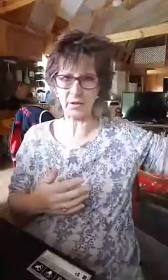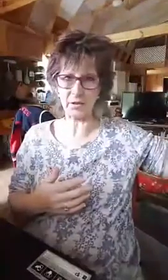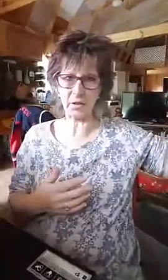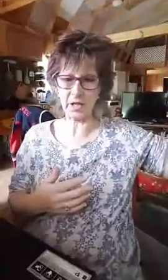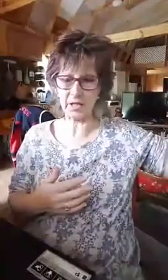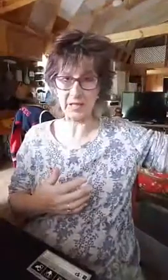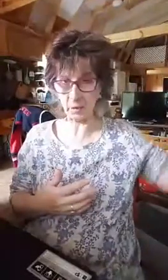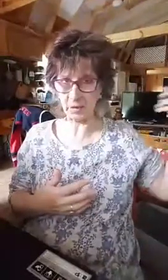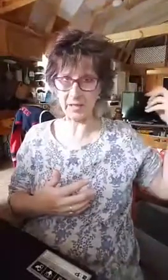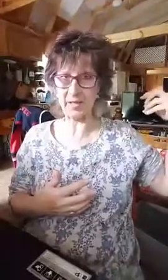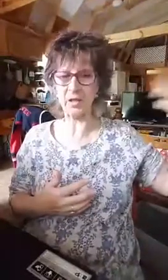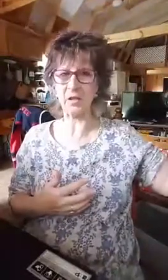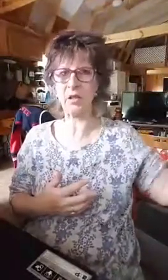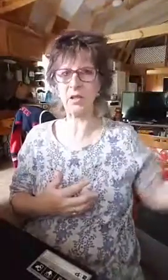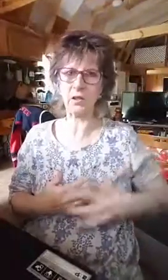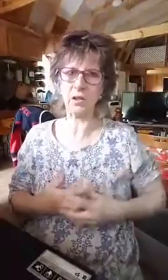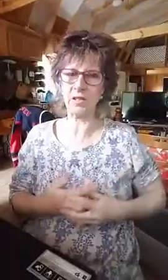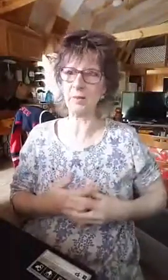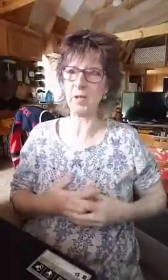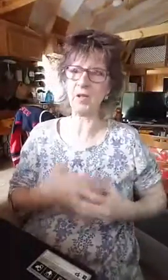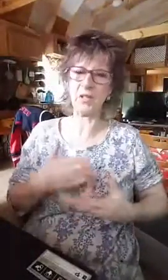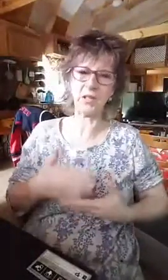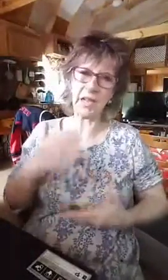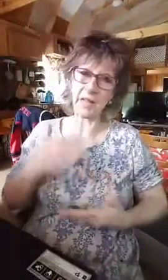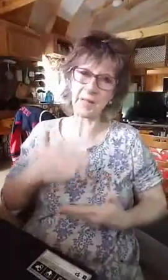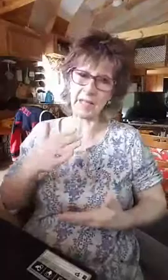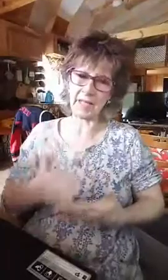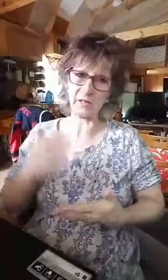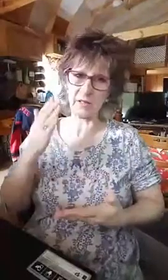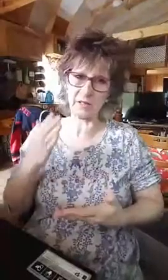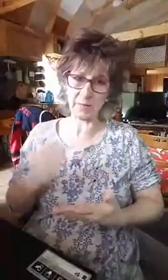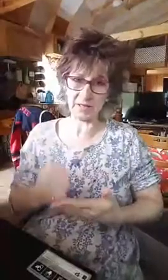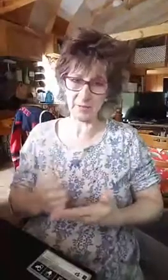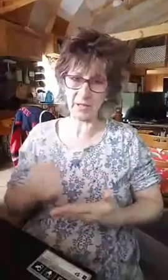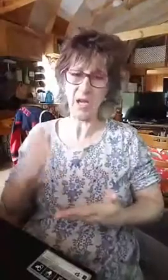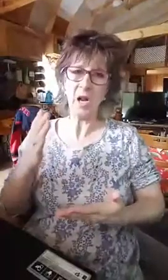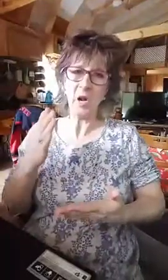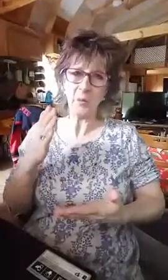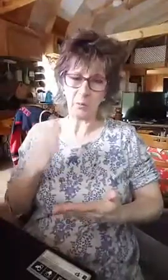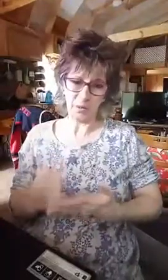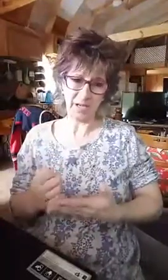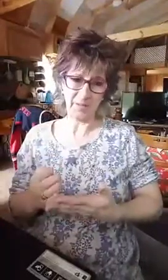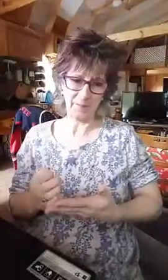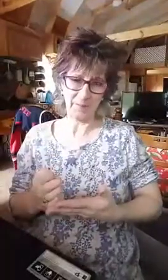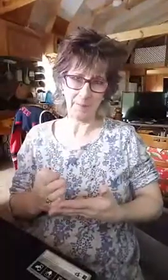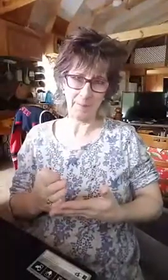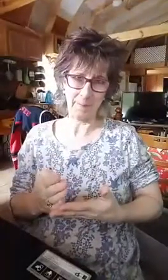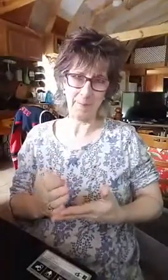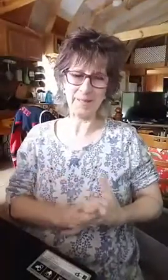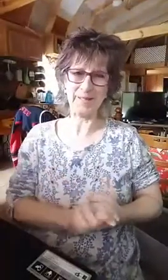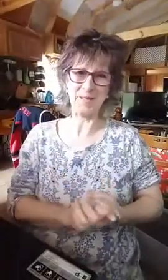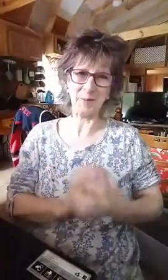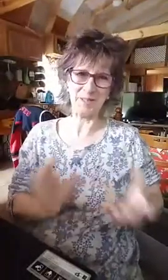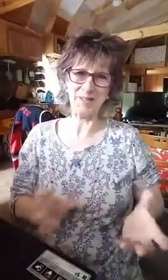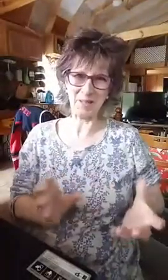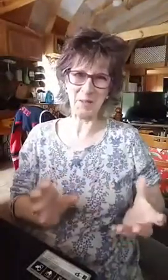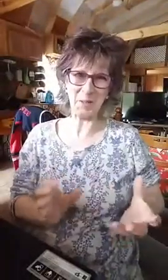iniquities and generational curses, but you're still not having an answer to a specific prayer. This is what you need to do.